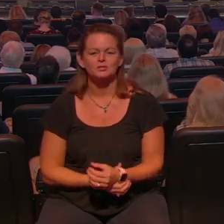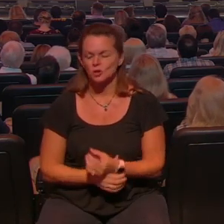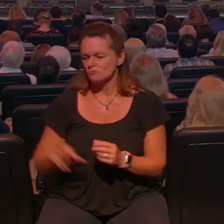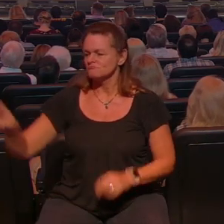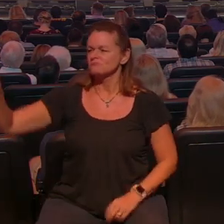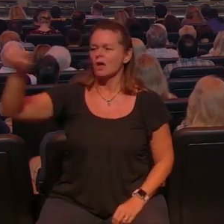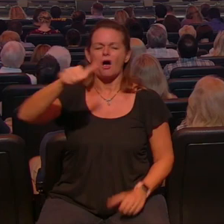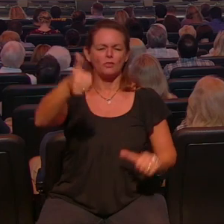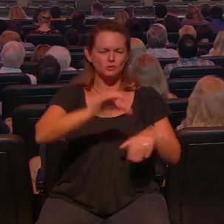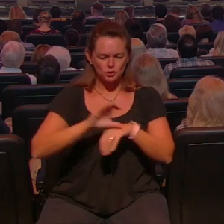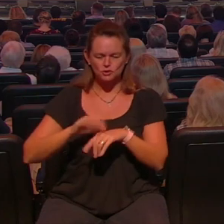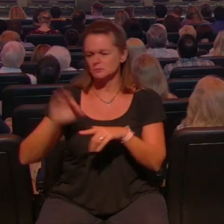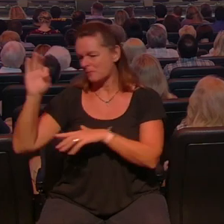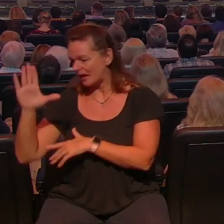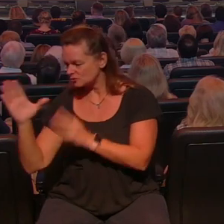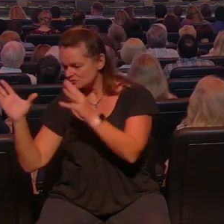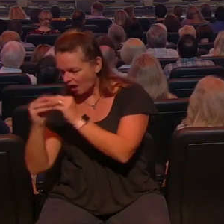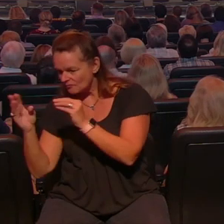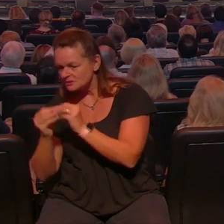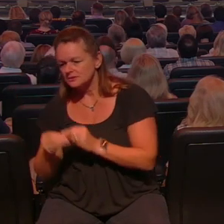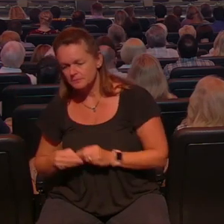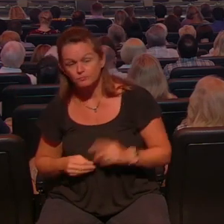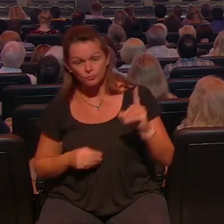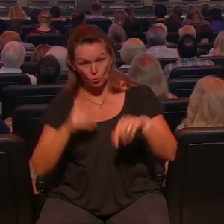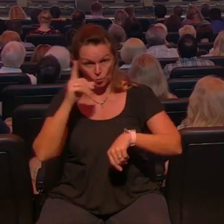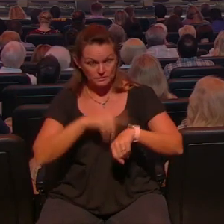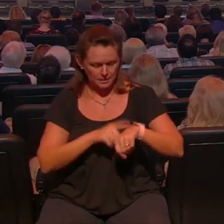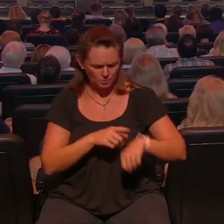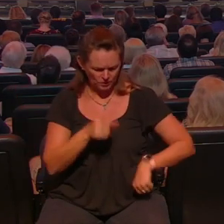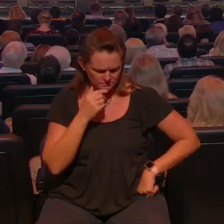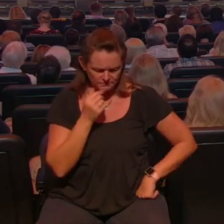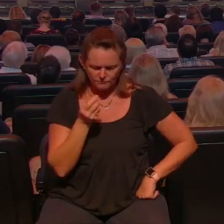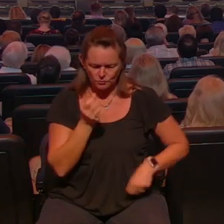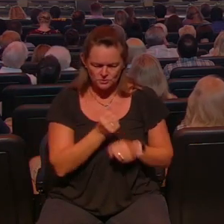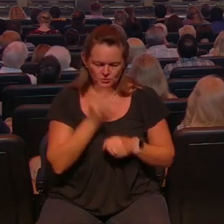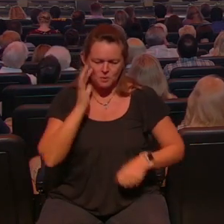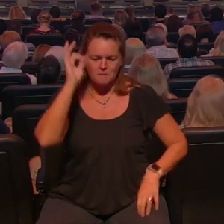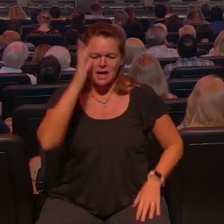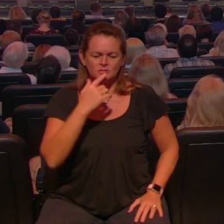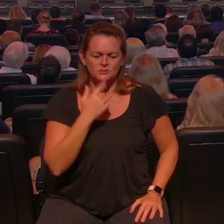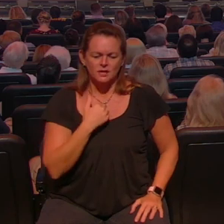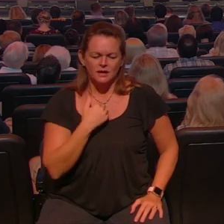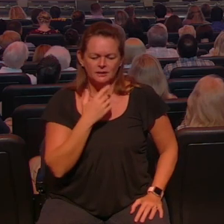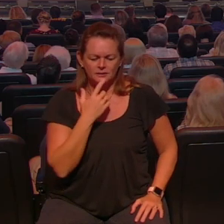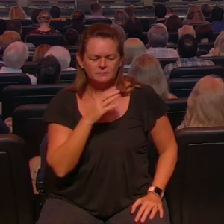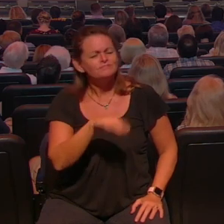and pastors conferences and all and I was at this church a few years ago and the pastor said to me hey if you see something